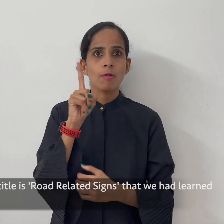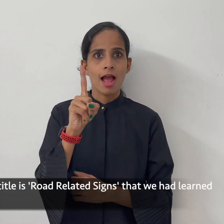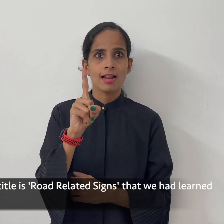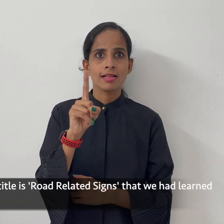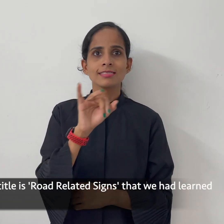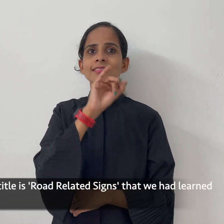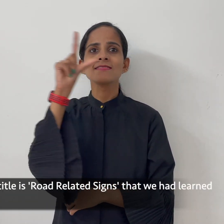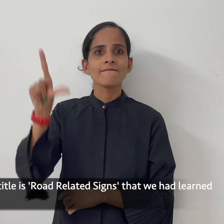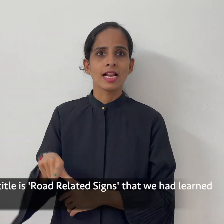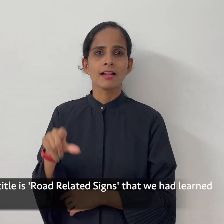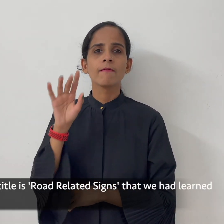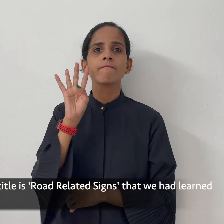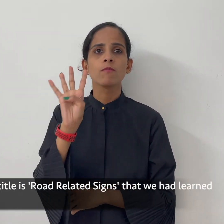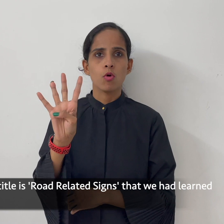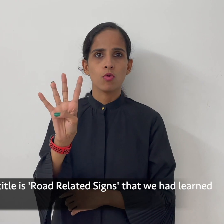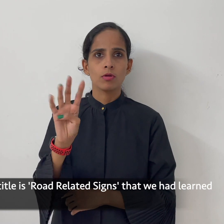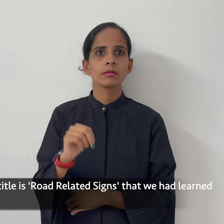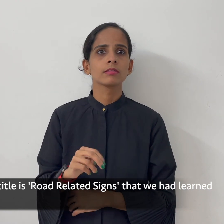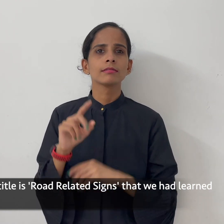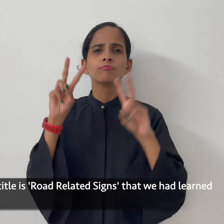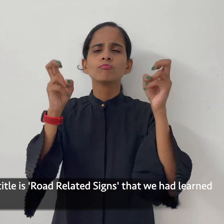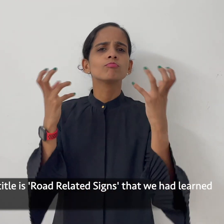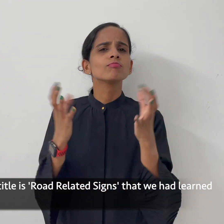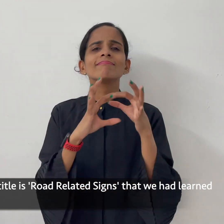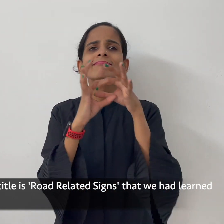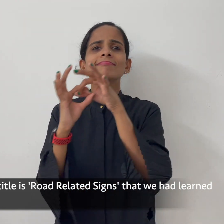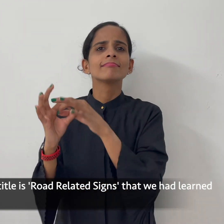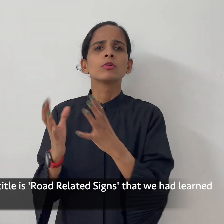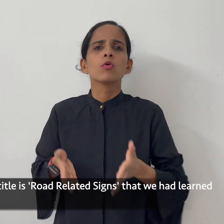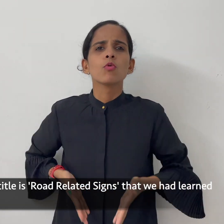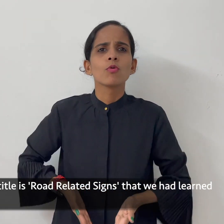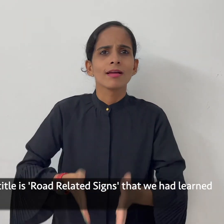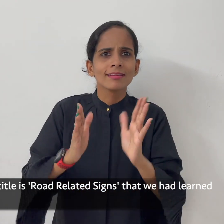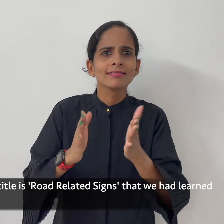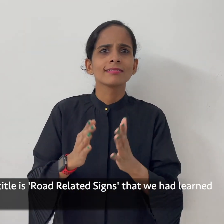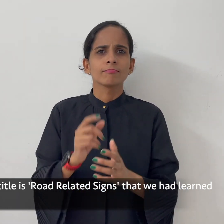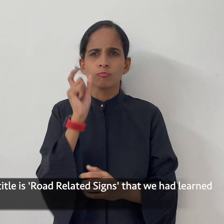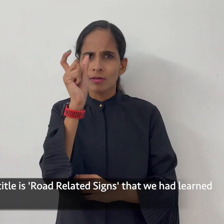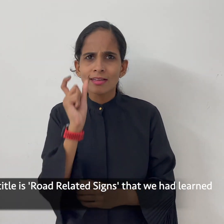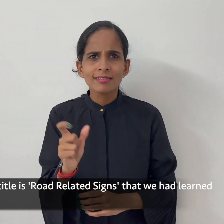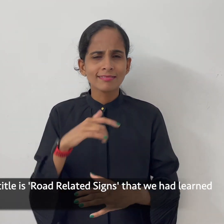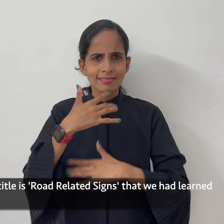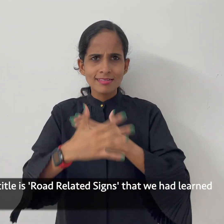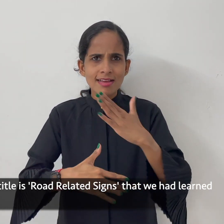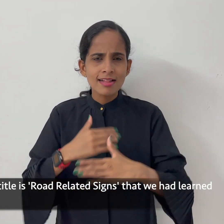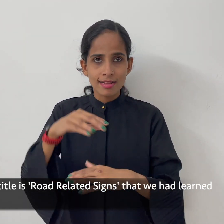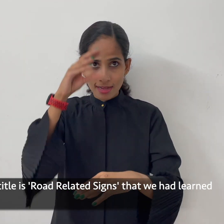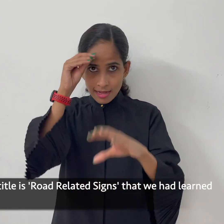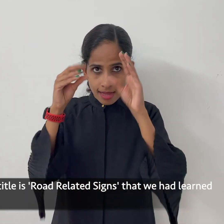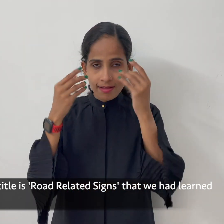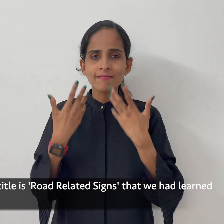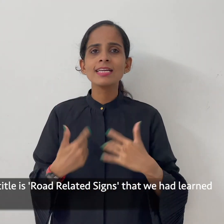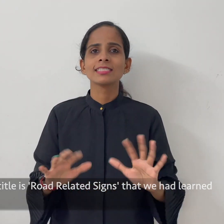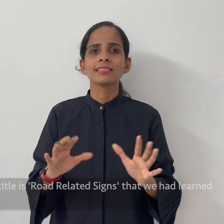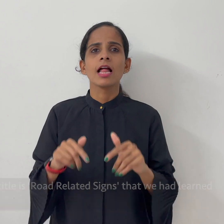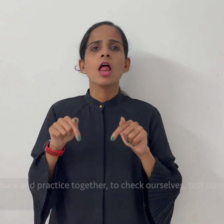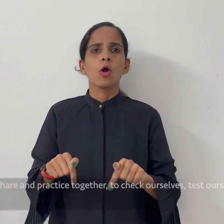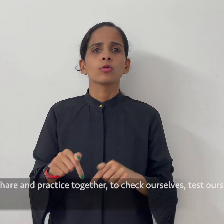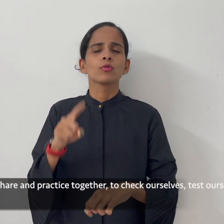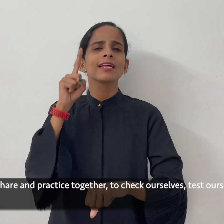174 the title is road related science that we had learned let's